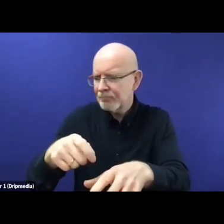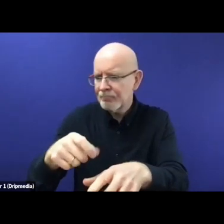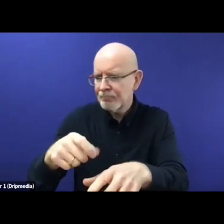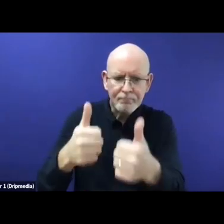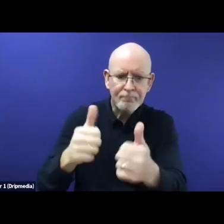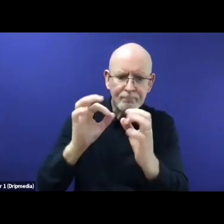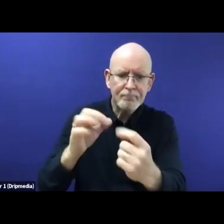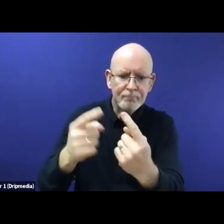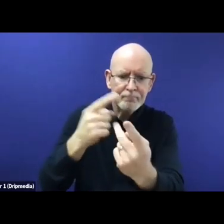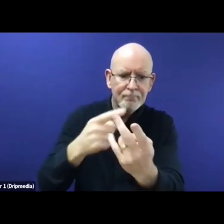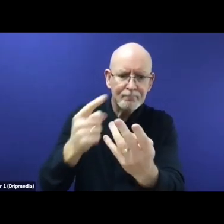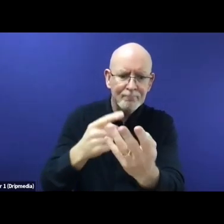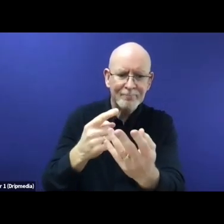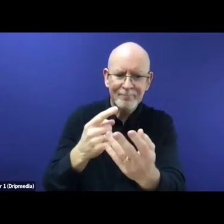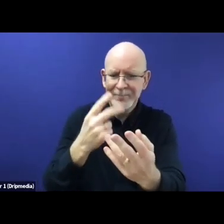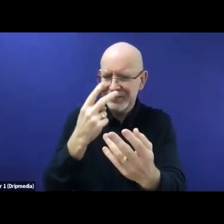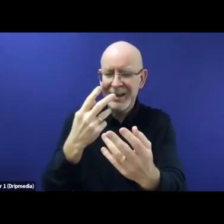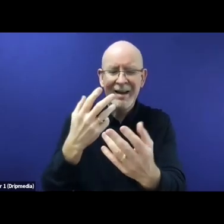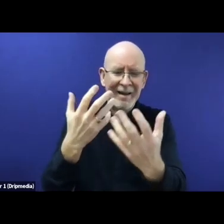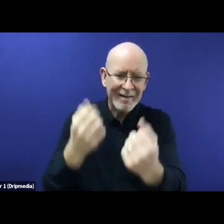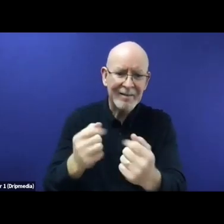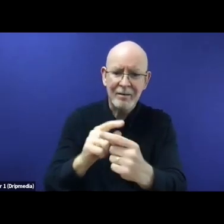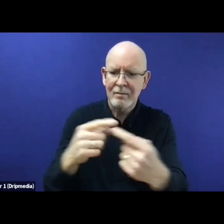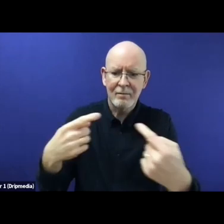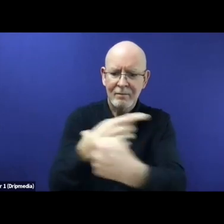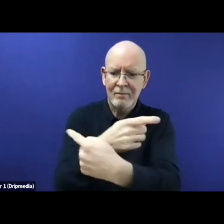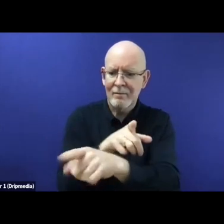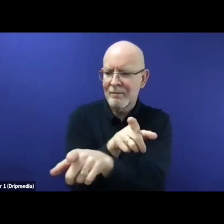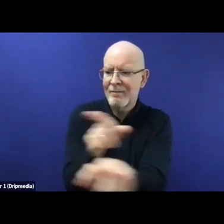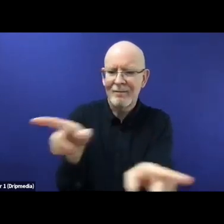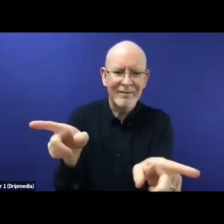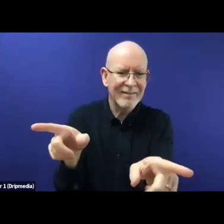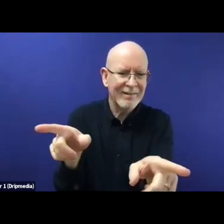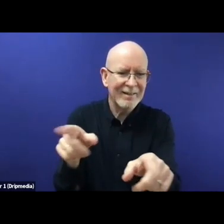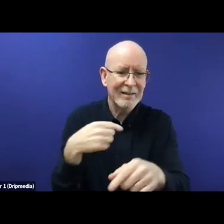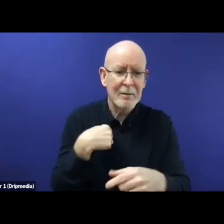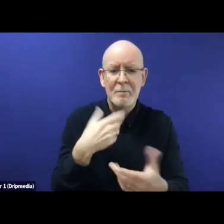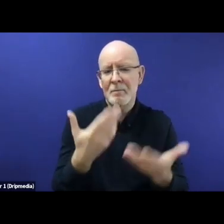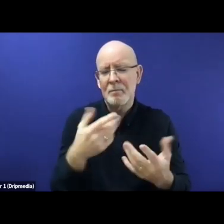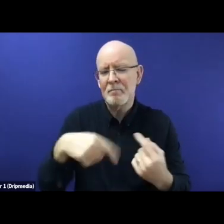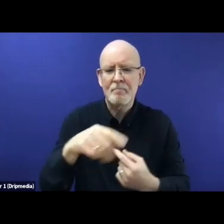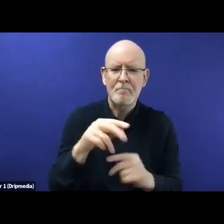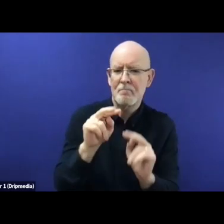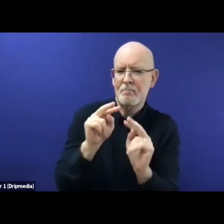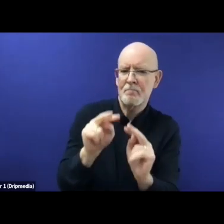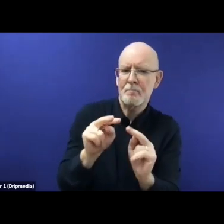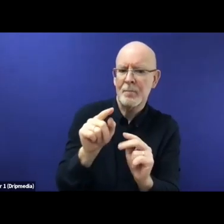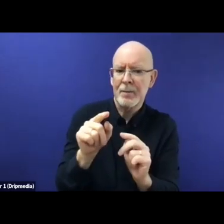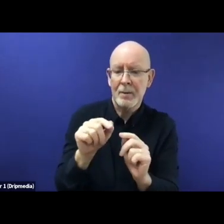practices under the common European asylum system, as we have seen during the past decade, or even